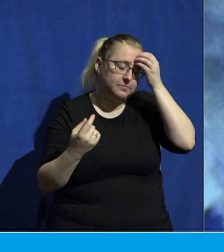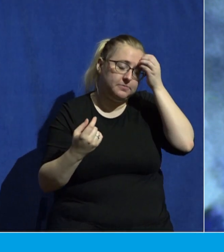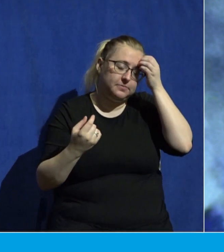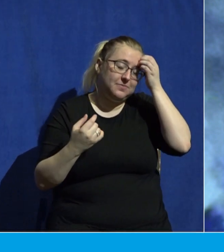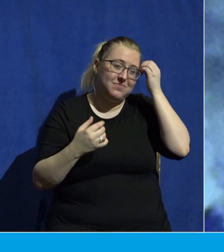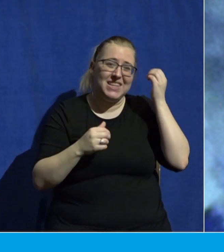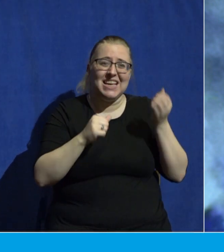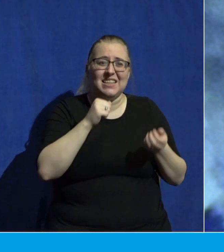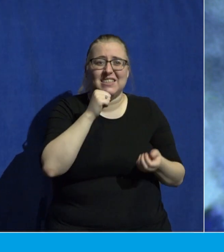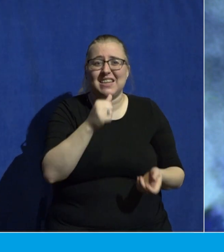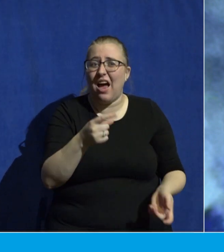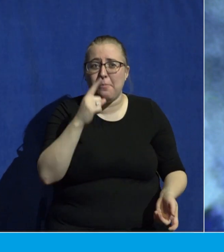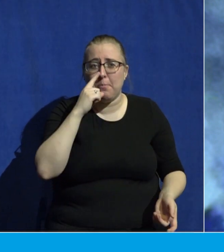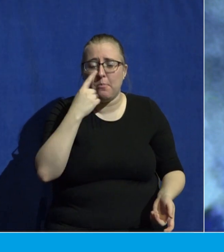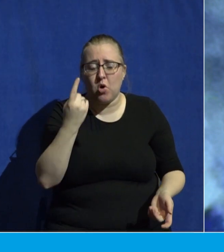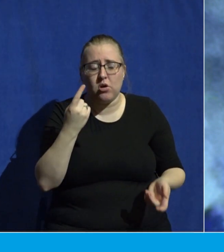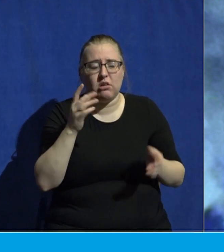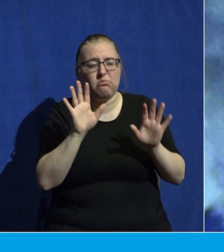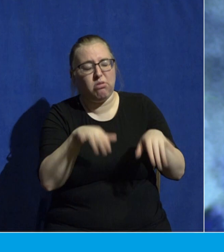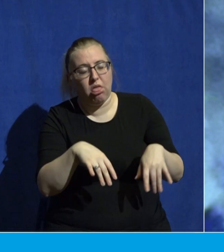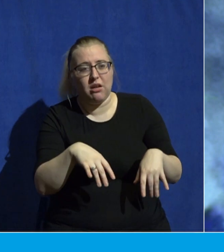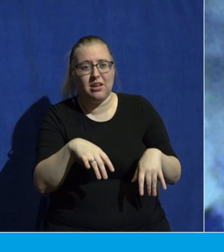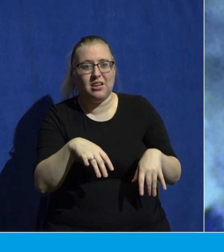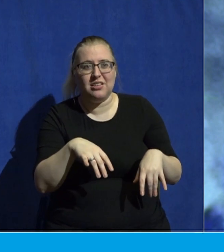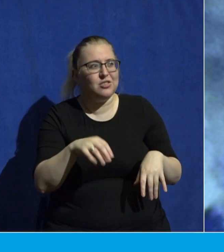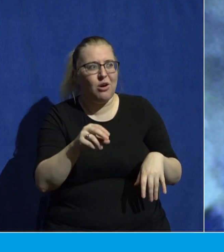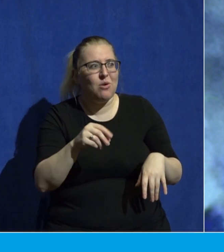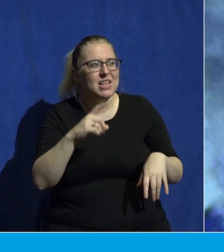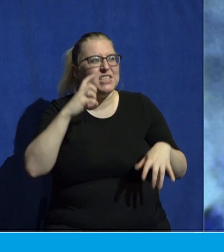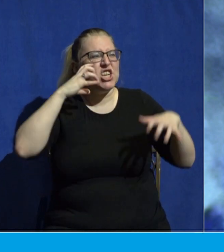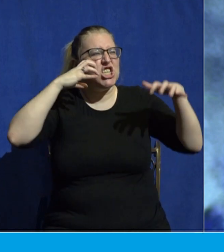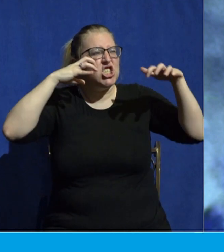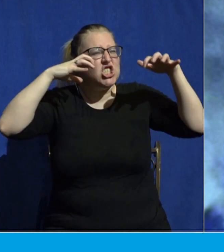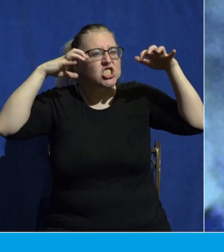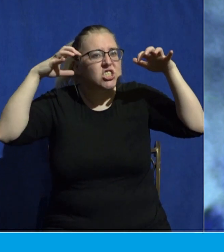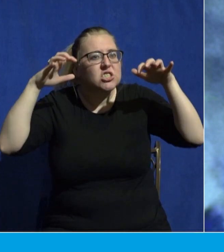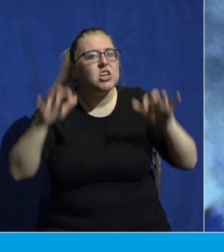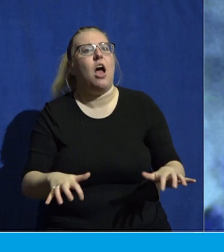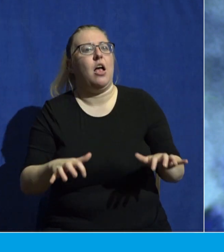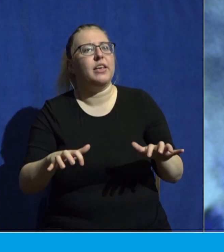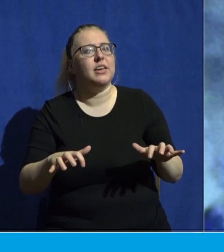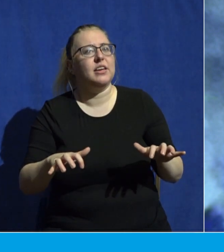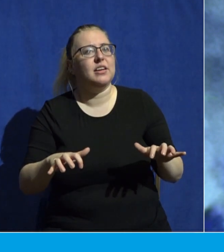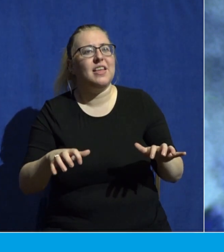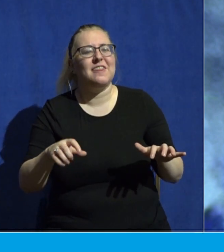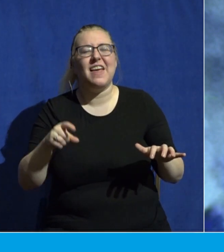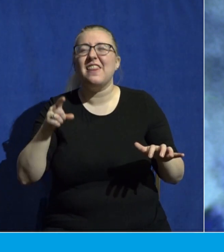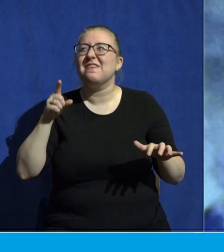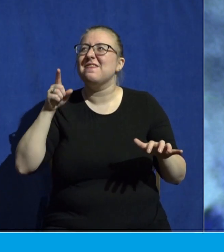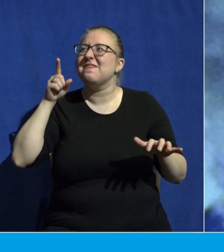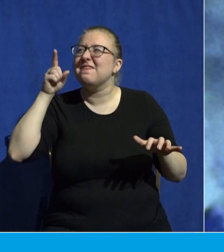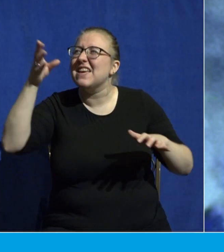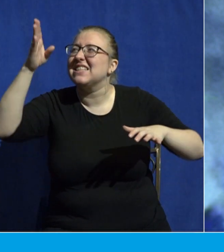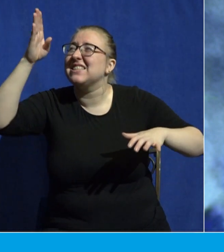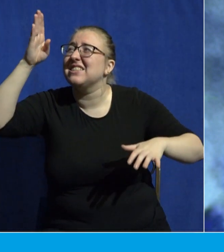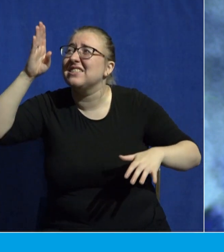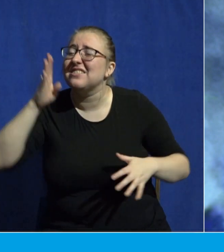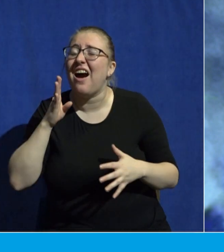dull. Ladies and gentlemen, this is shocking. This is shocking that this God would love the world. The